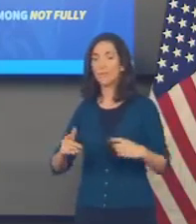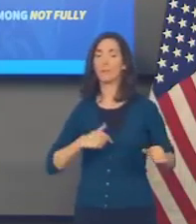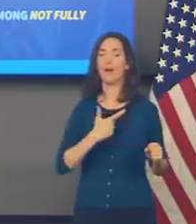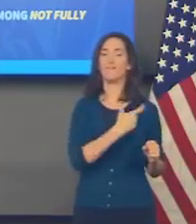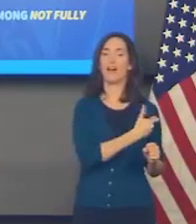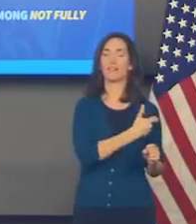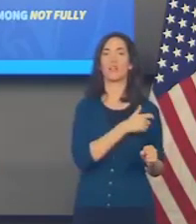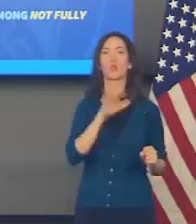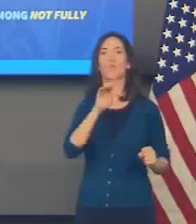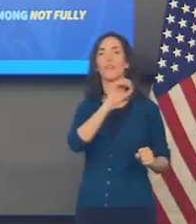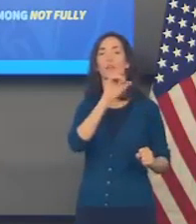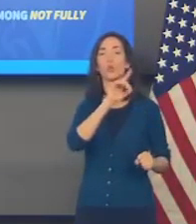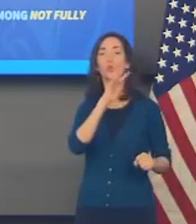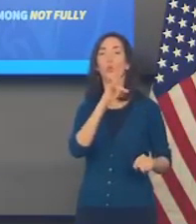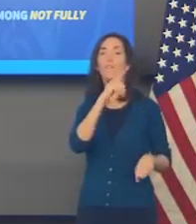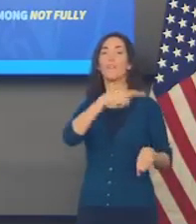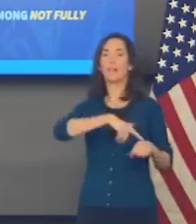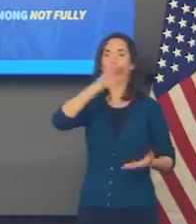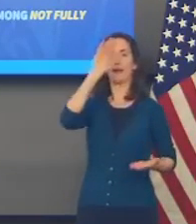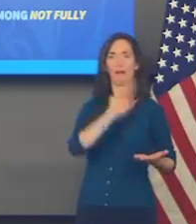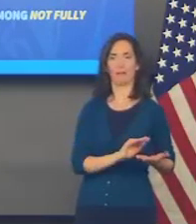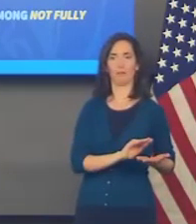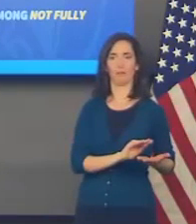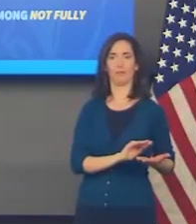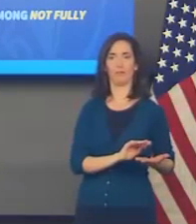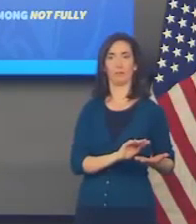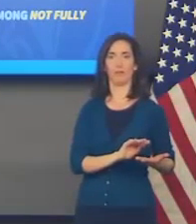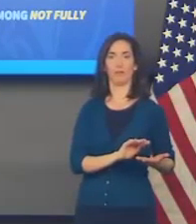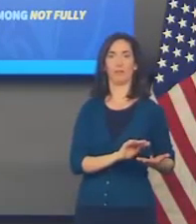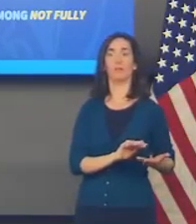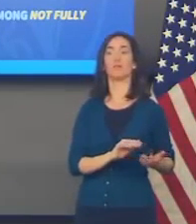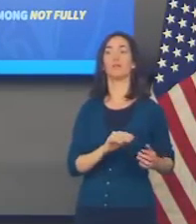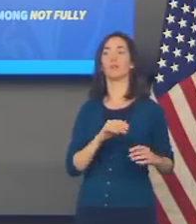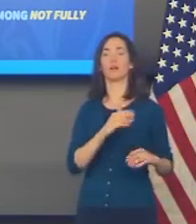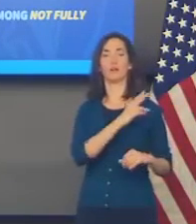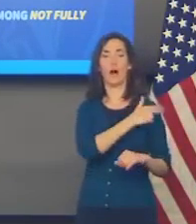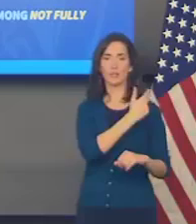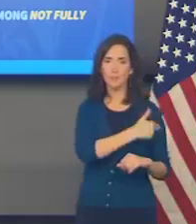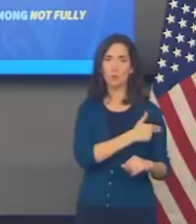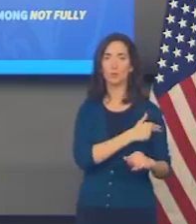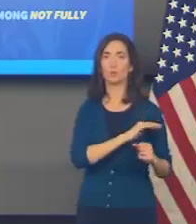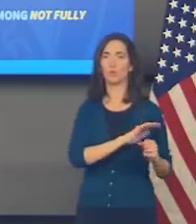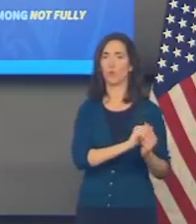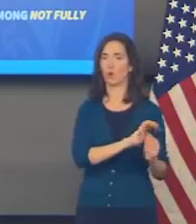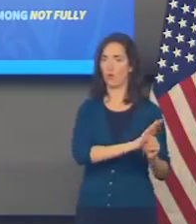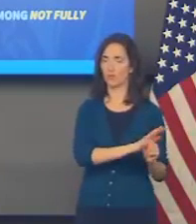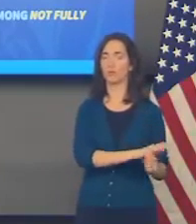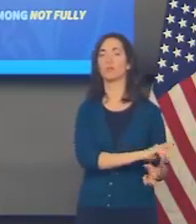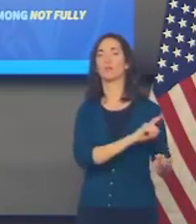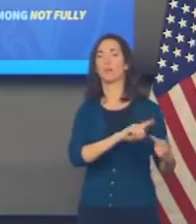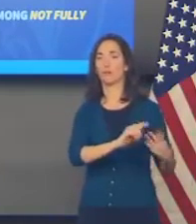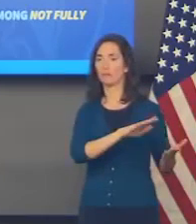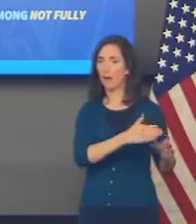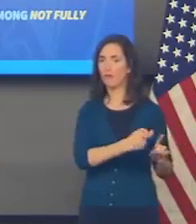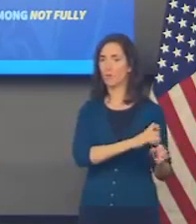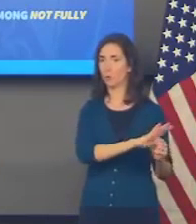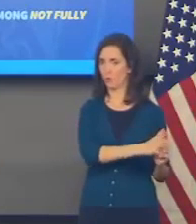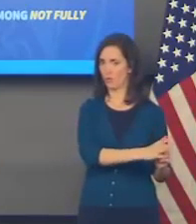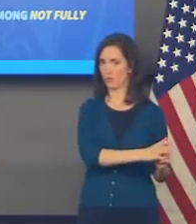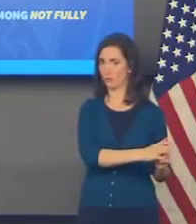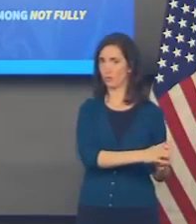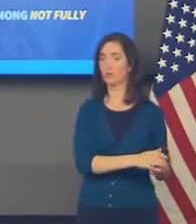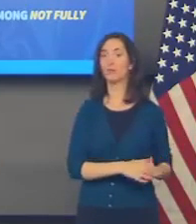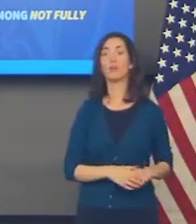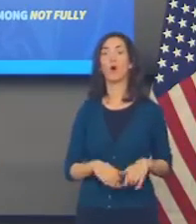reduction in your likelihood of being hospitalized with COVID, and an eight-time reduction in your likelihood of simply